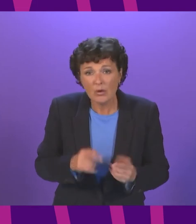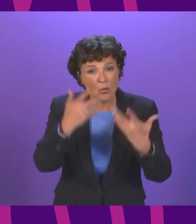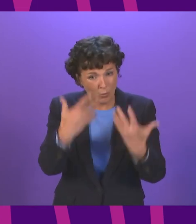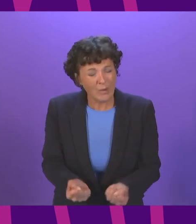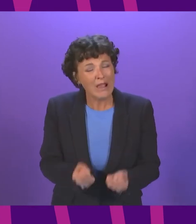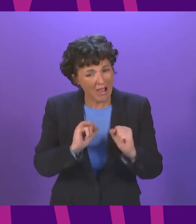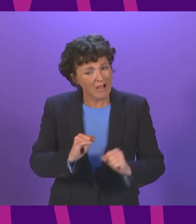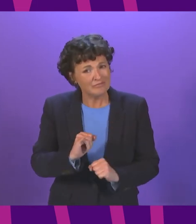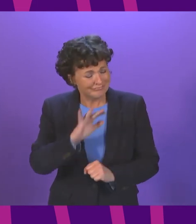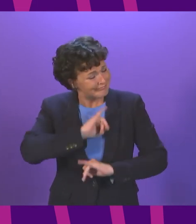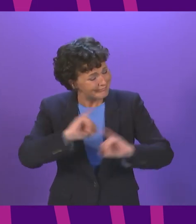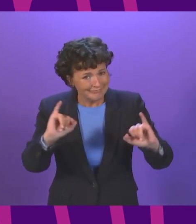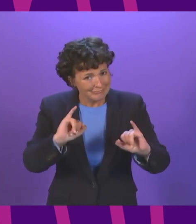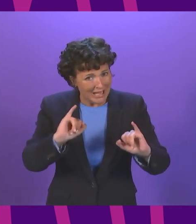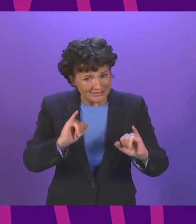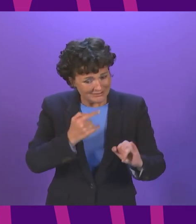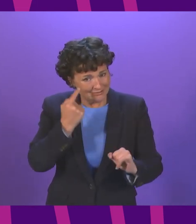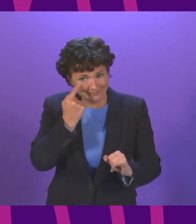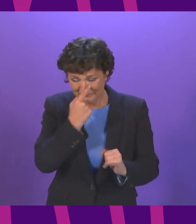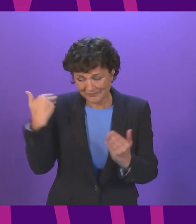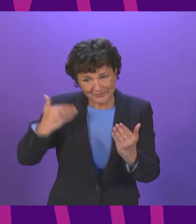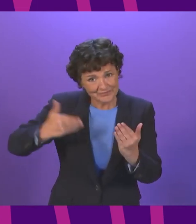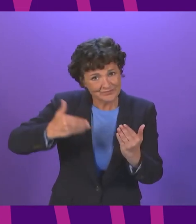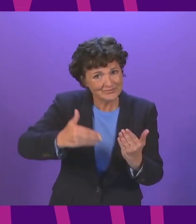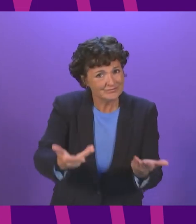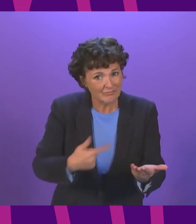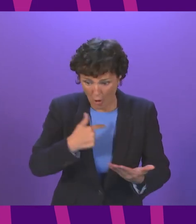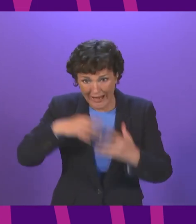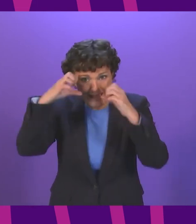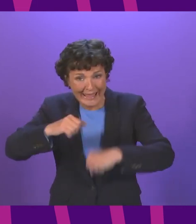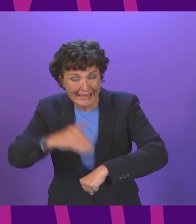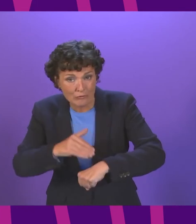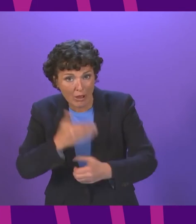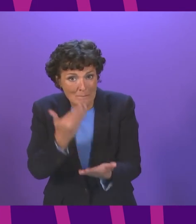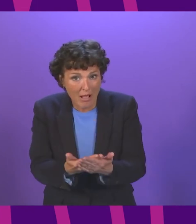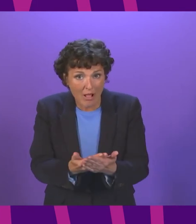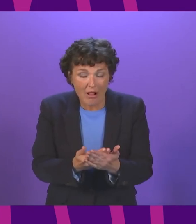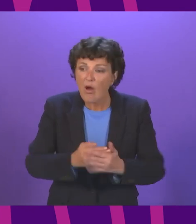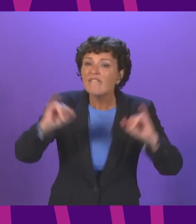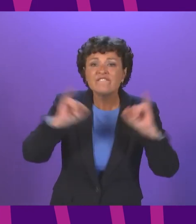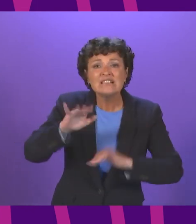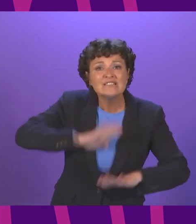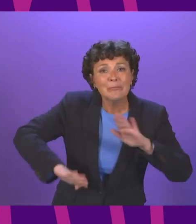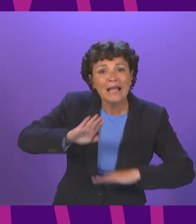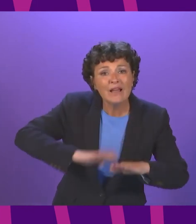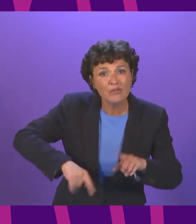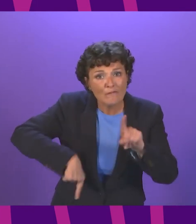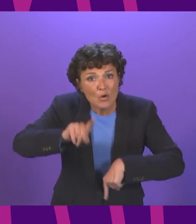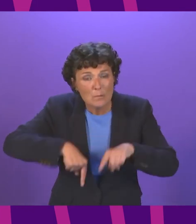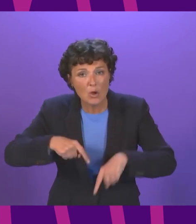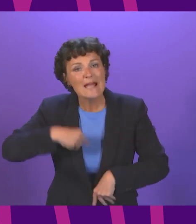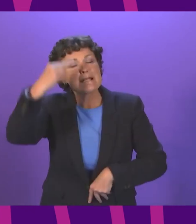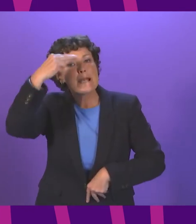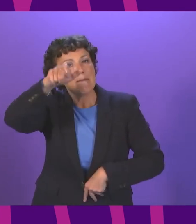debate in this place it doesn't bode well so far the hate crime bill the offensive behaviour at football legislation the named